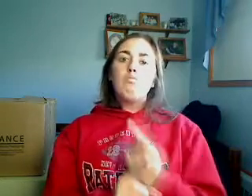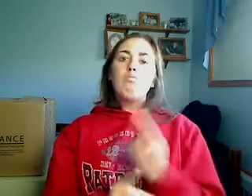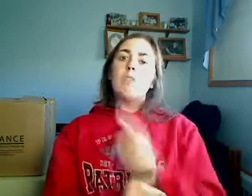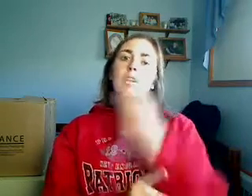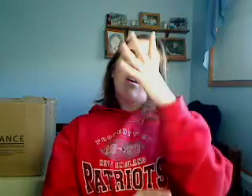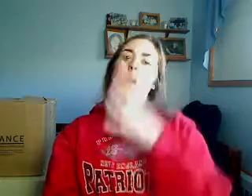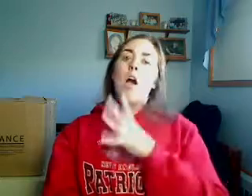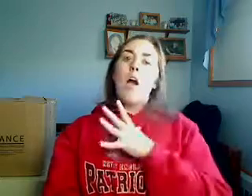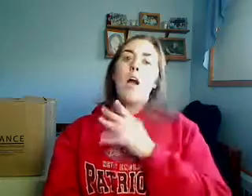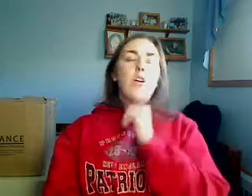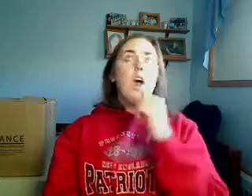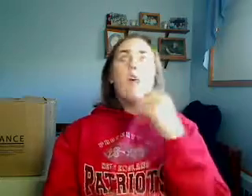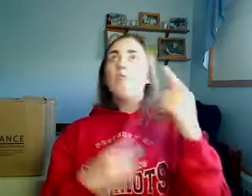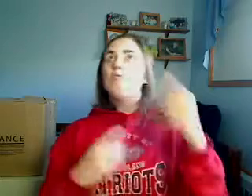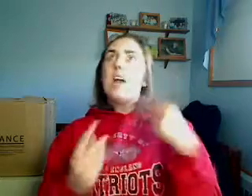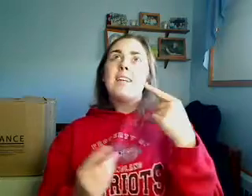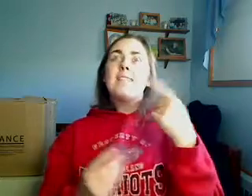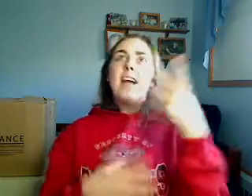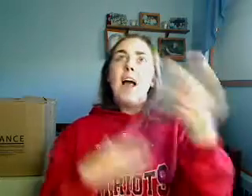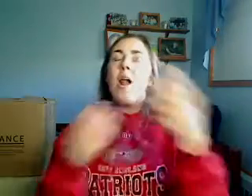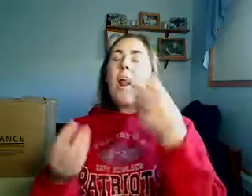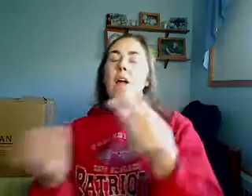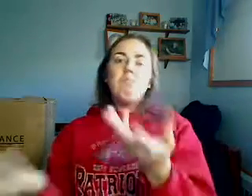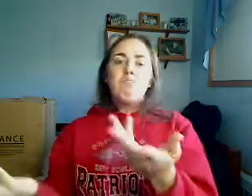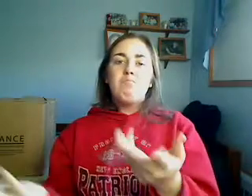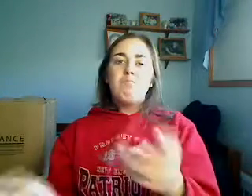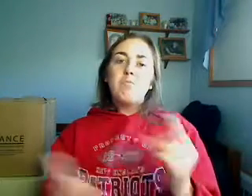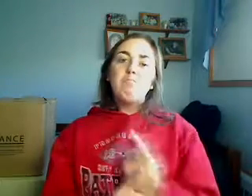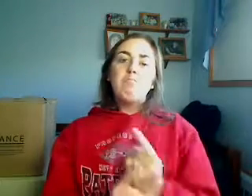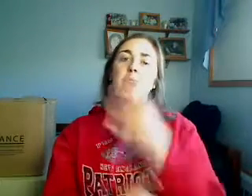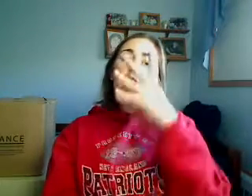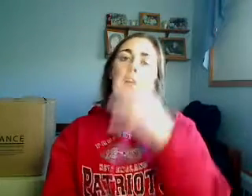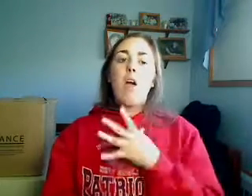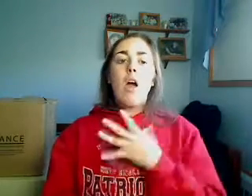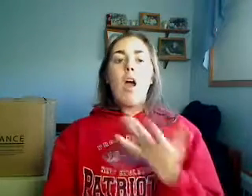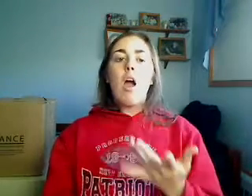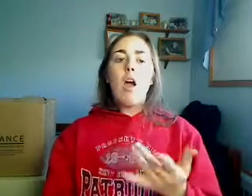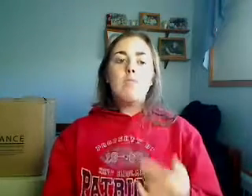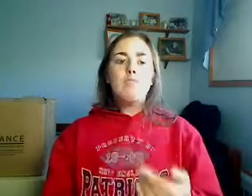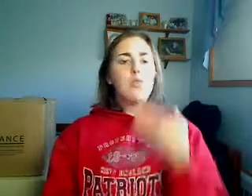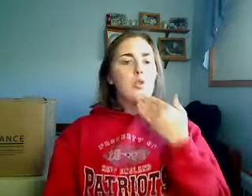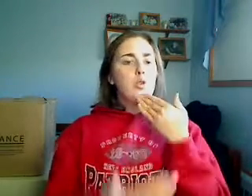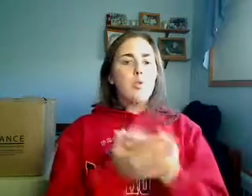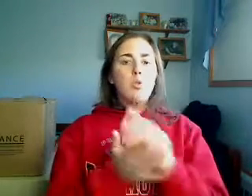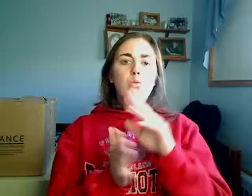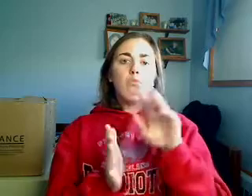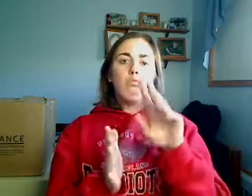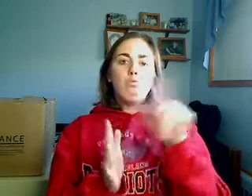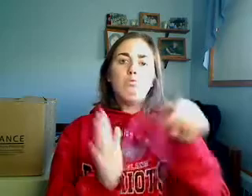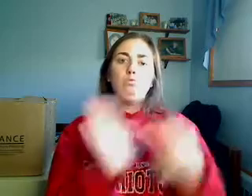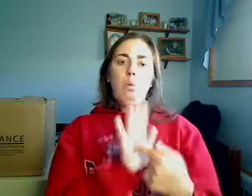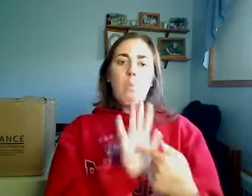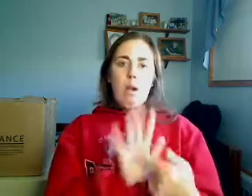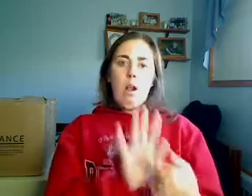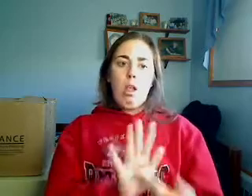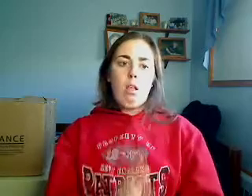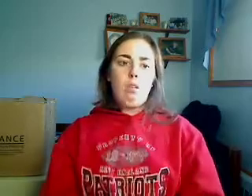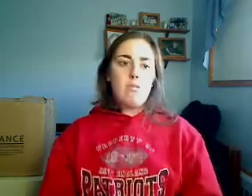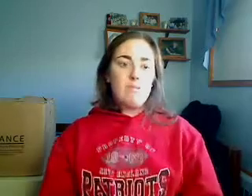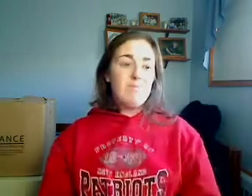kind of anti-indictively, a few months ago, that the reason he and Elon don't get in the press life is because they're